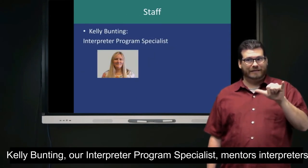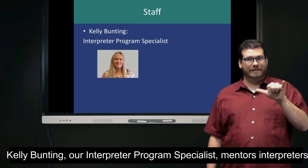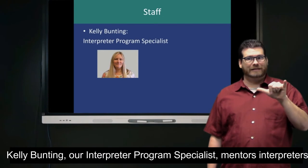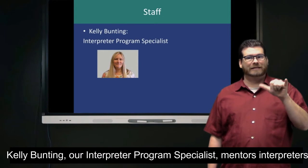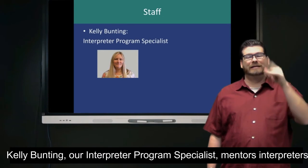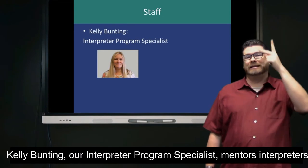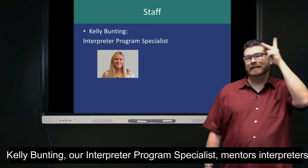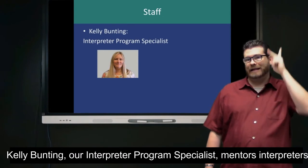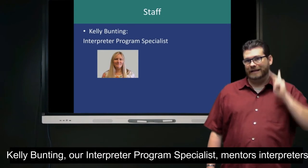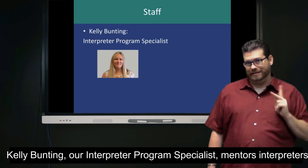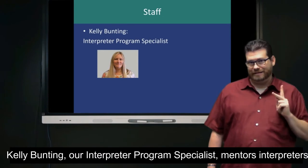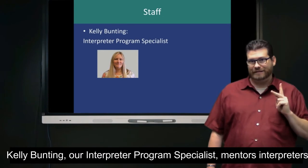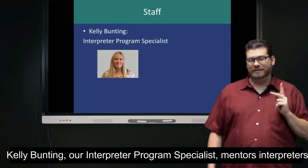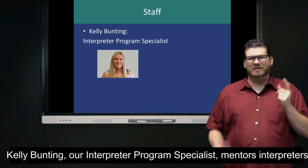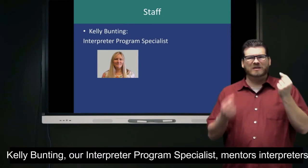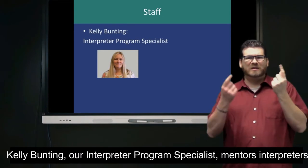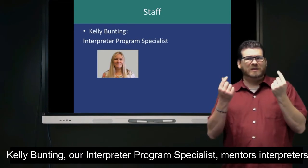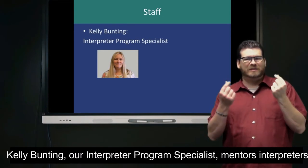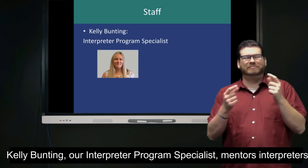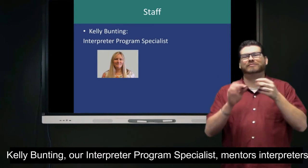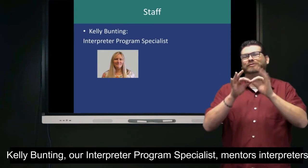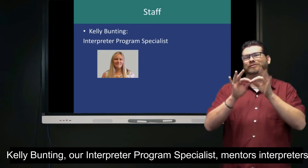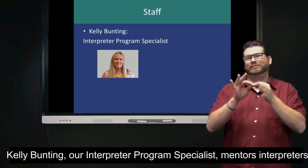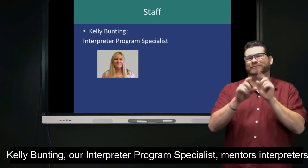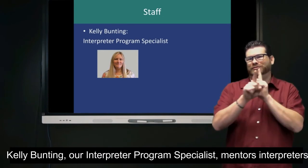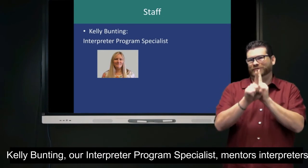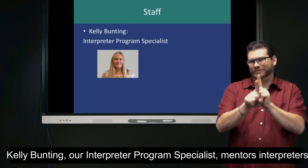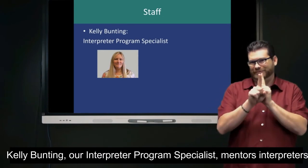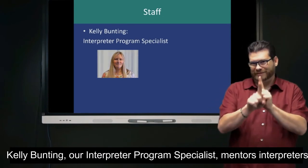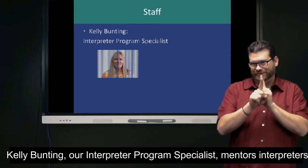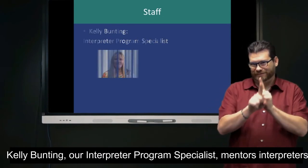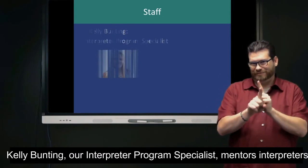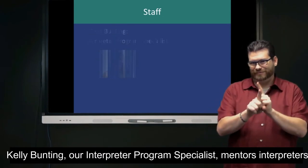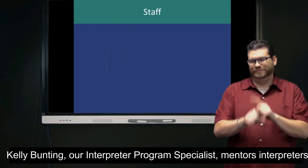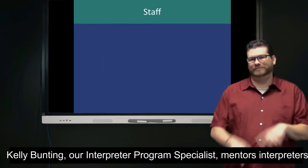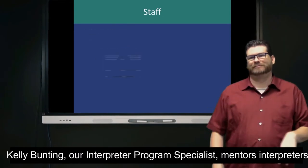Kelly Bunting is our interpreter mentor.